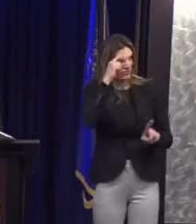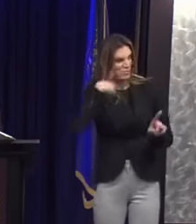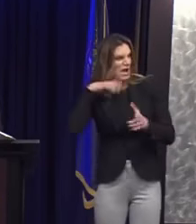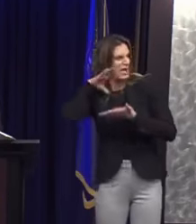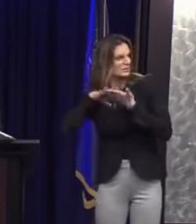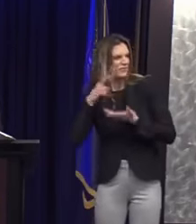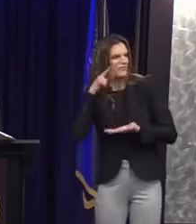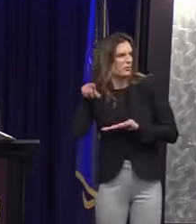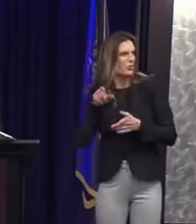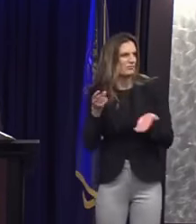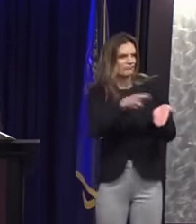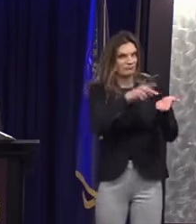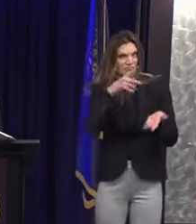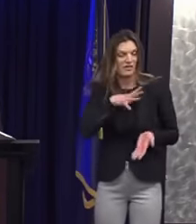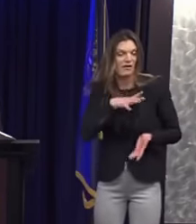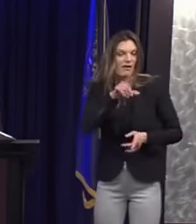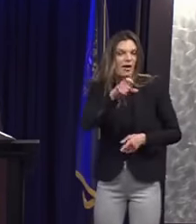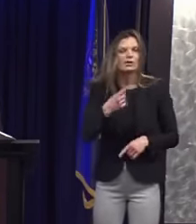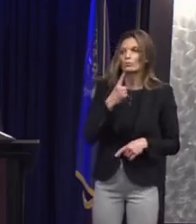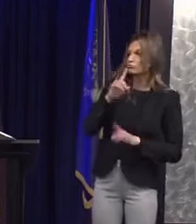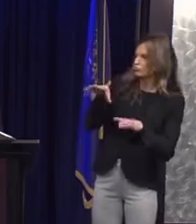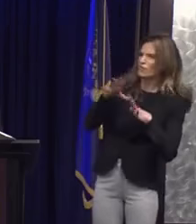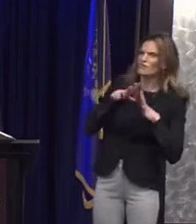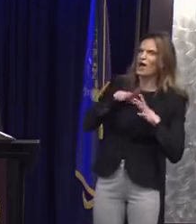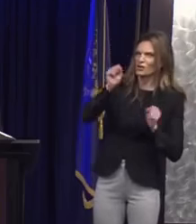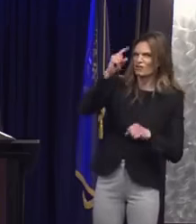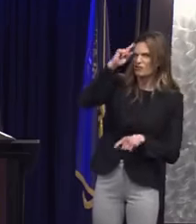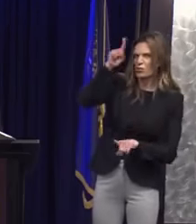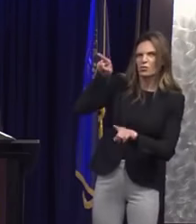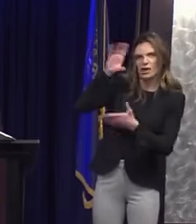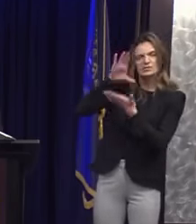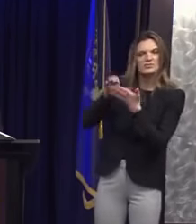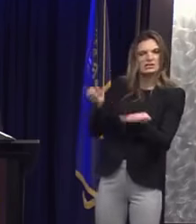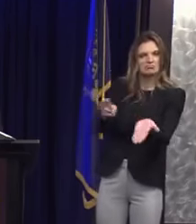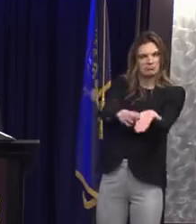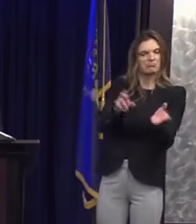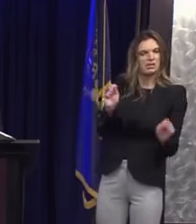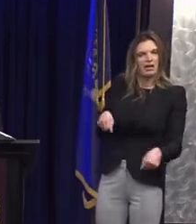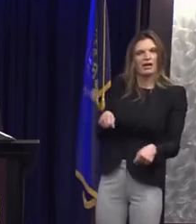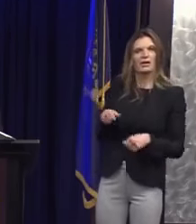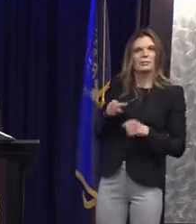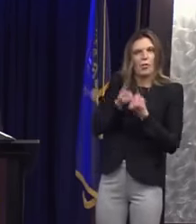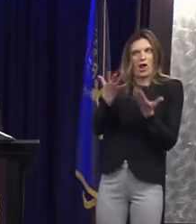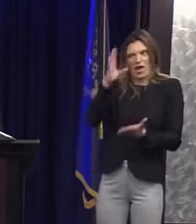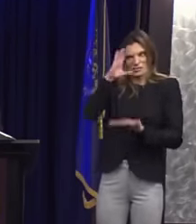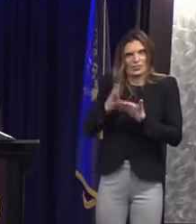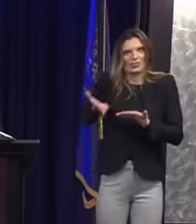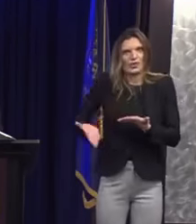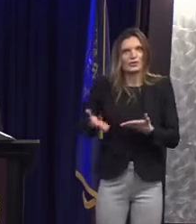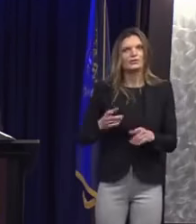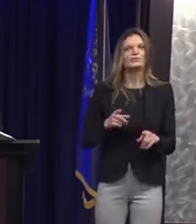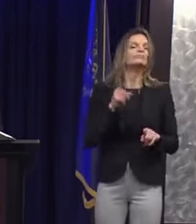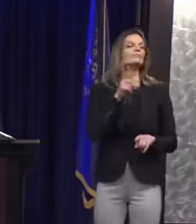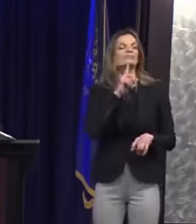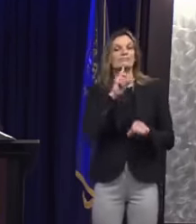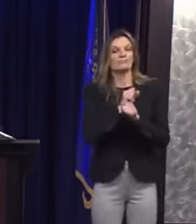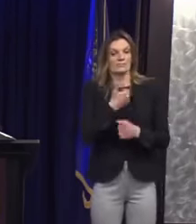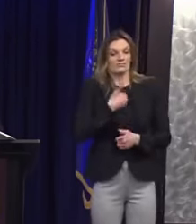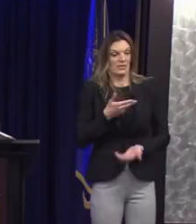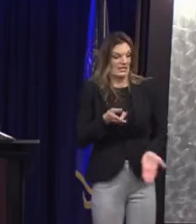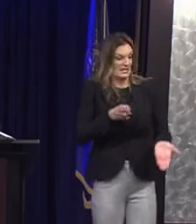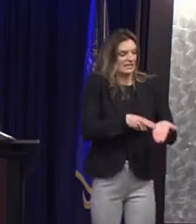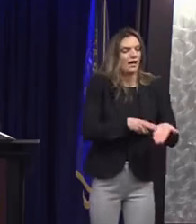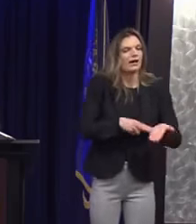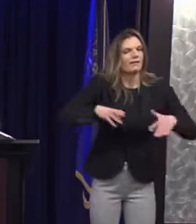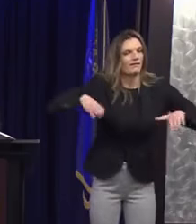that it's okay. The video does not show if Hertz signed anything. At the bottom of the